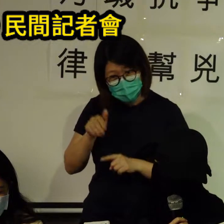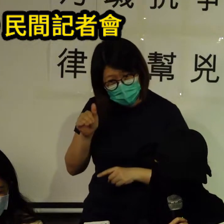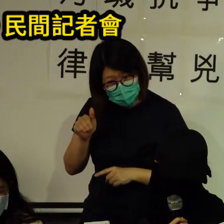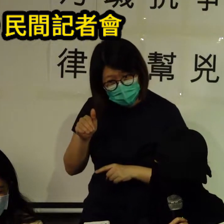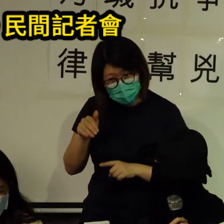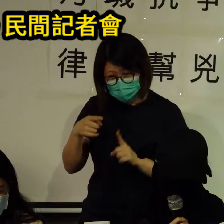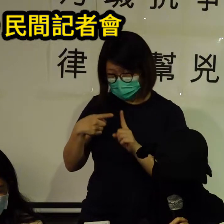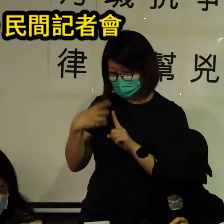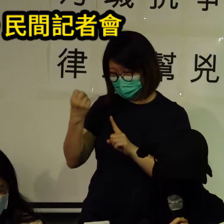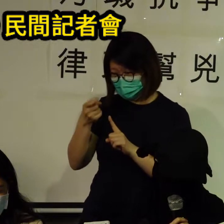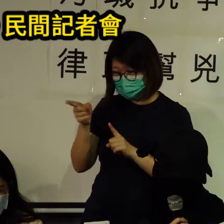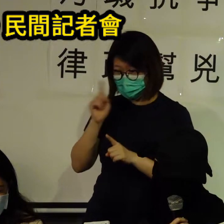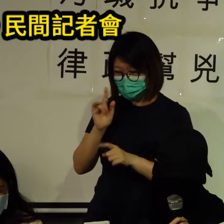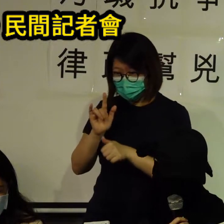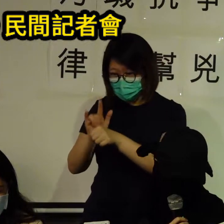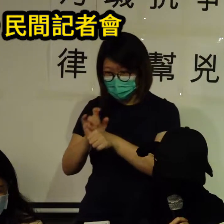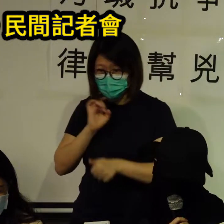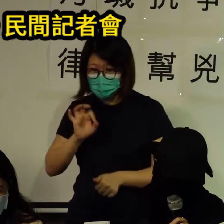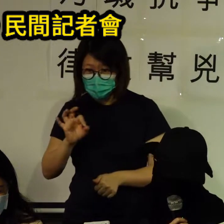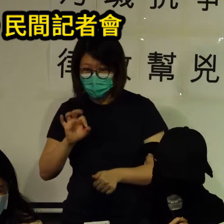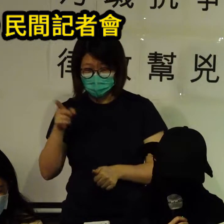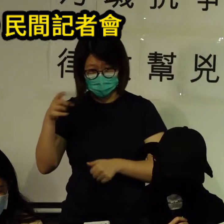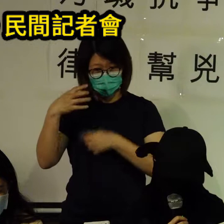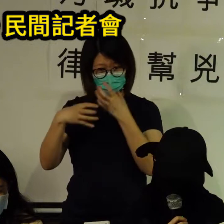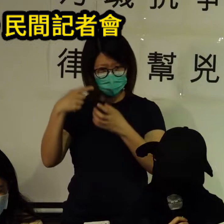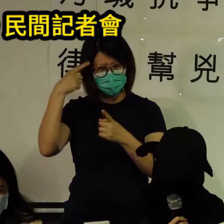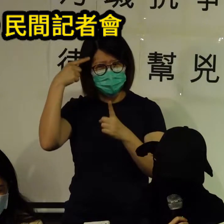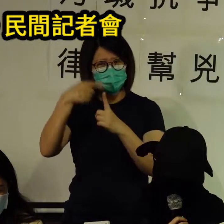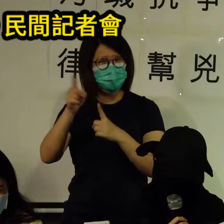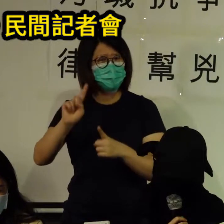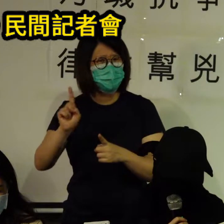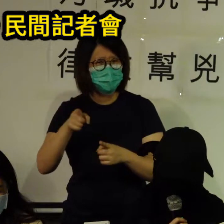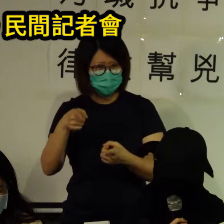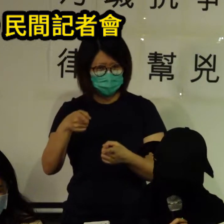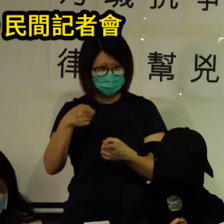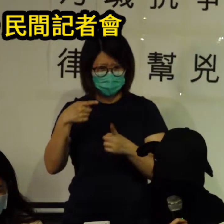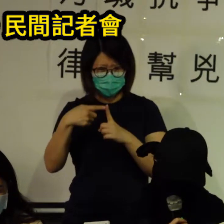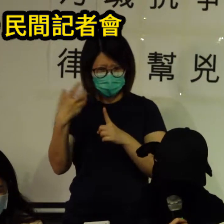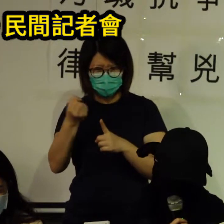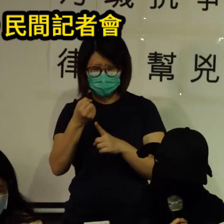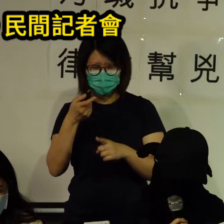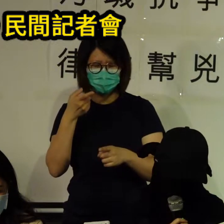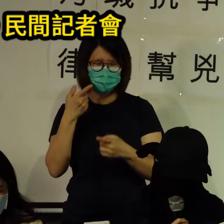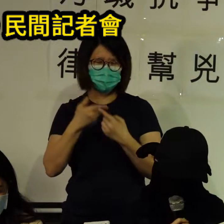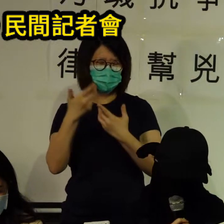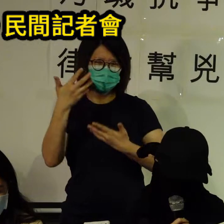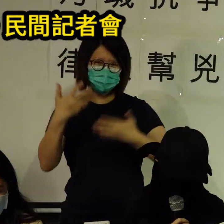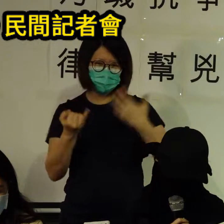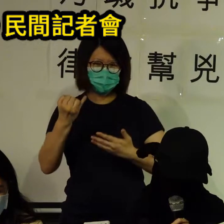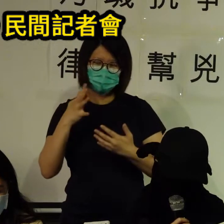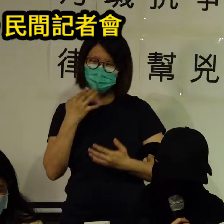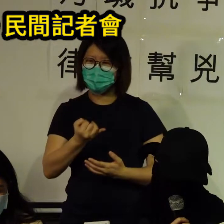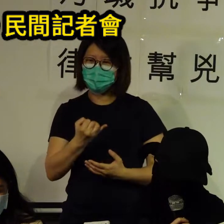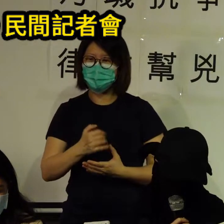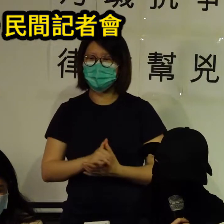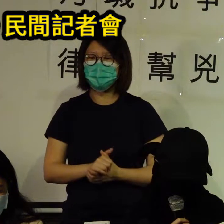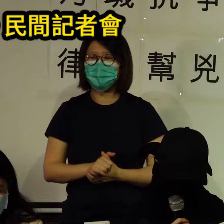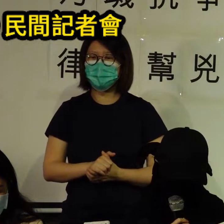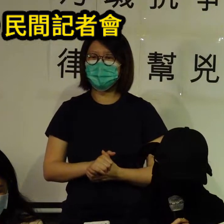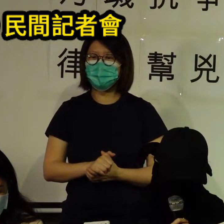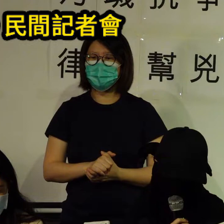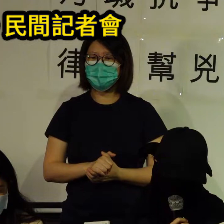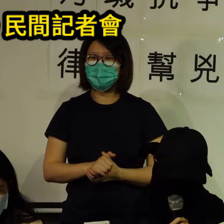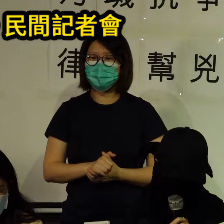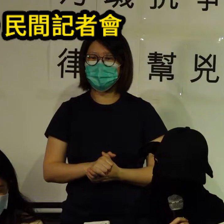in the eyes of foreign governments and citizens by tarnishing the image of desire for justice and democracy